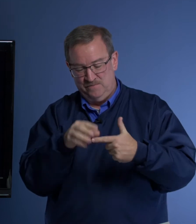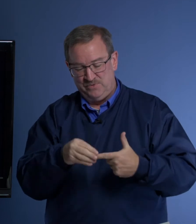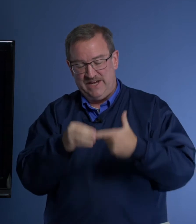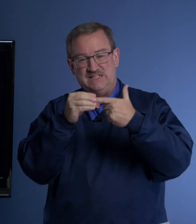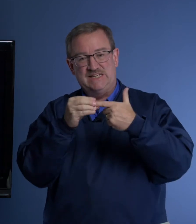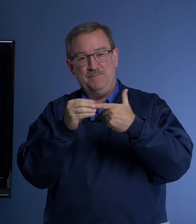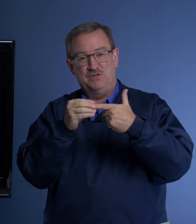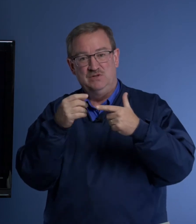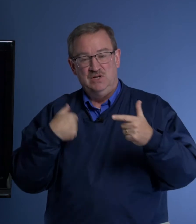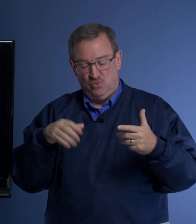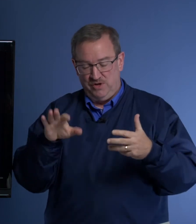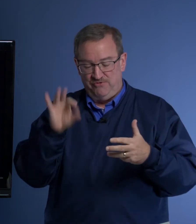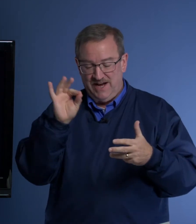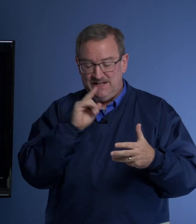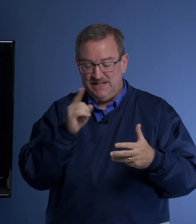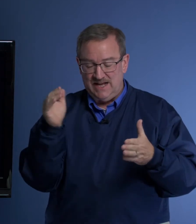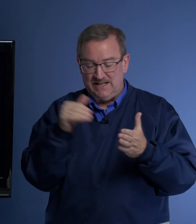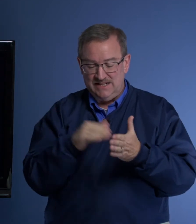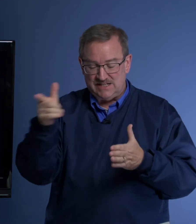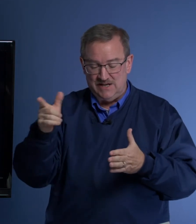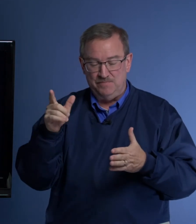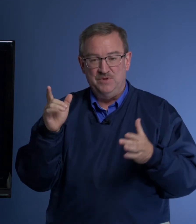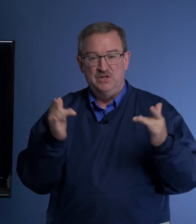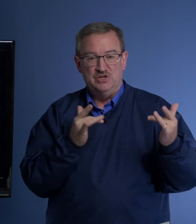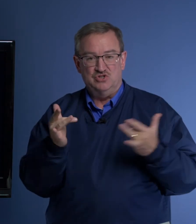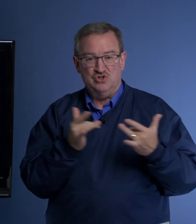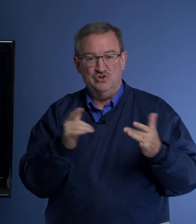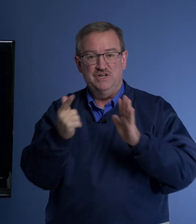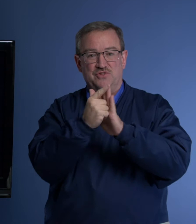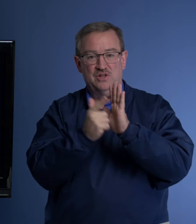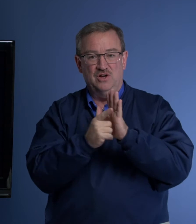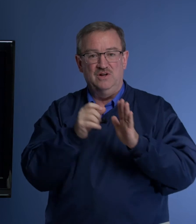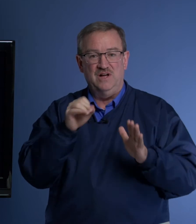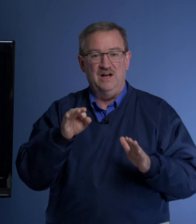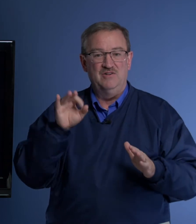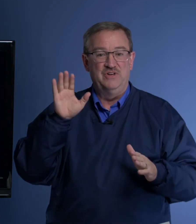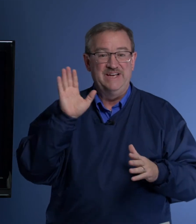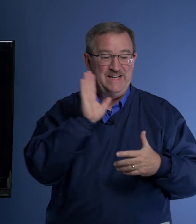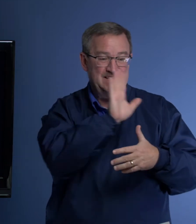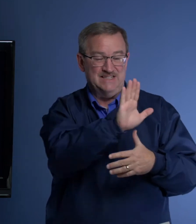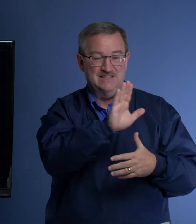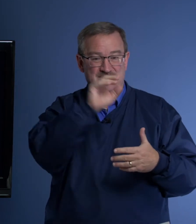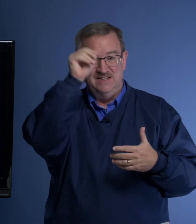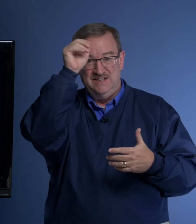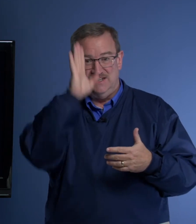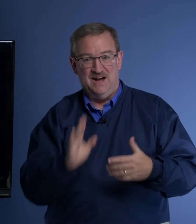except we find it against him concerning the law of his God.